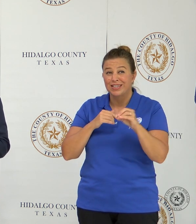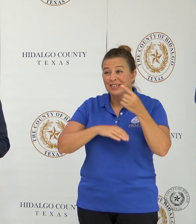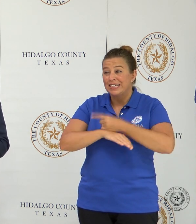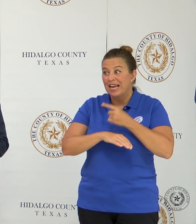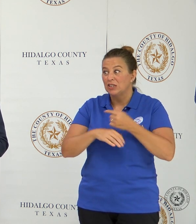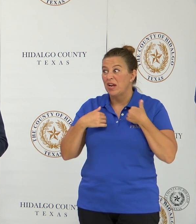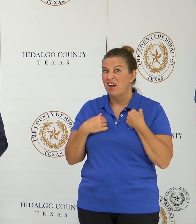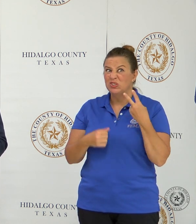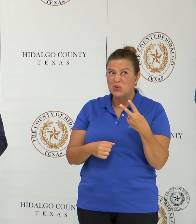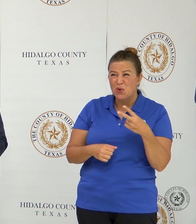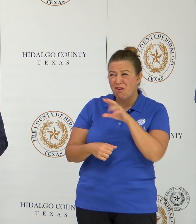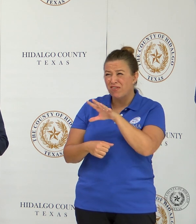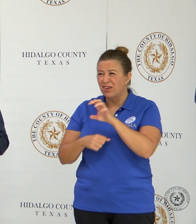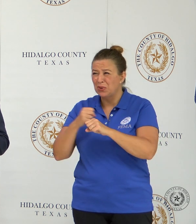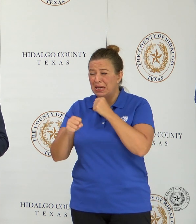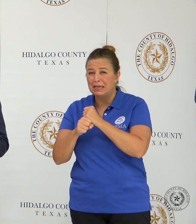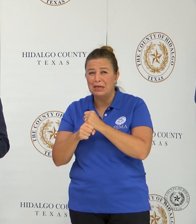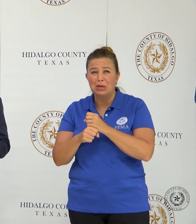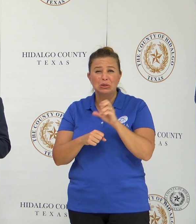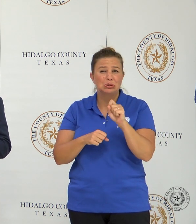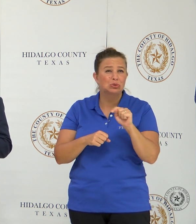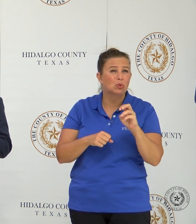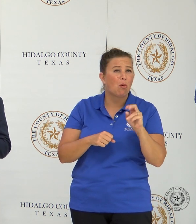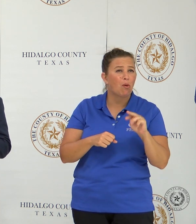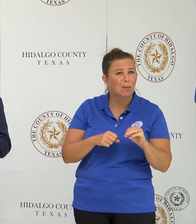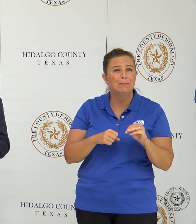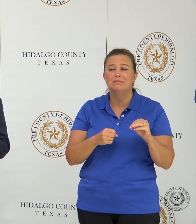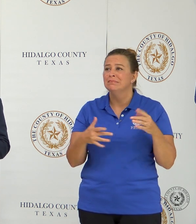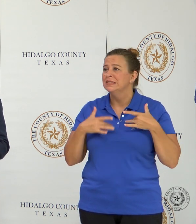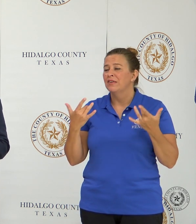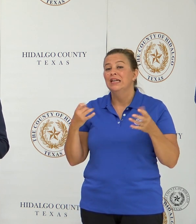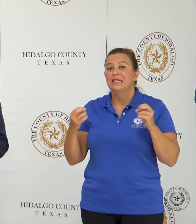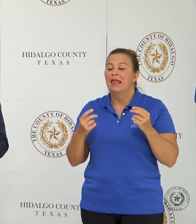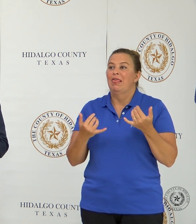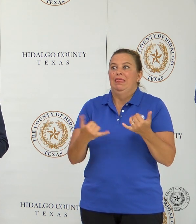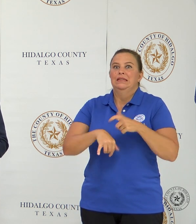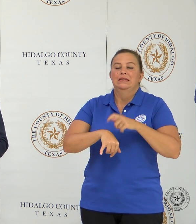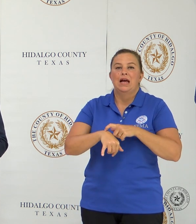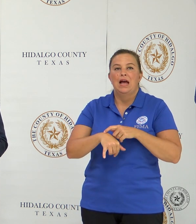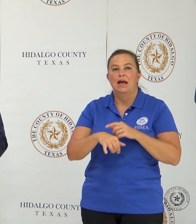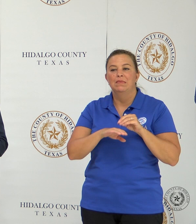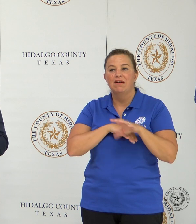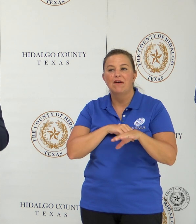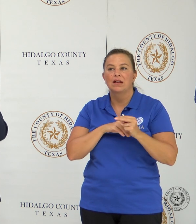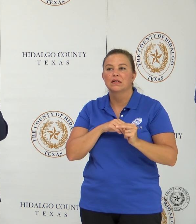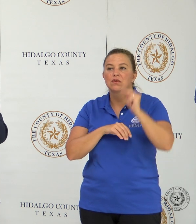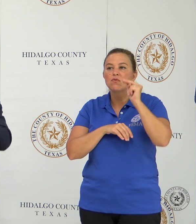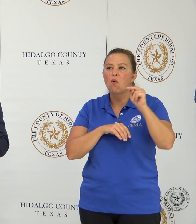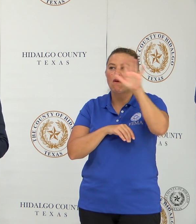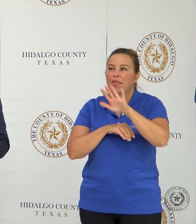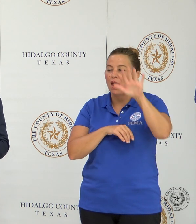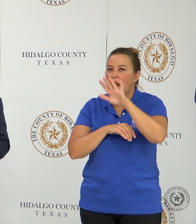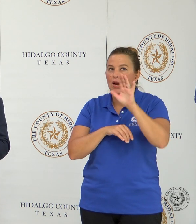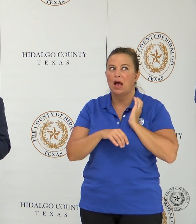through two 500-year storm events. This time it affected the Delta area, the northern part of Precinct 1. Our staff